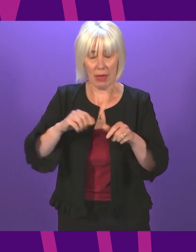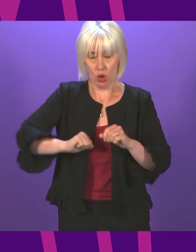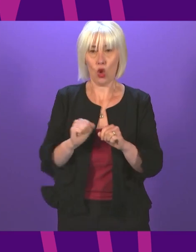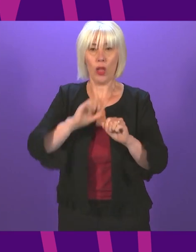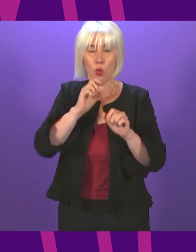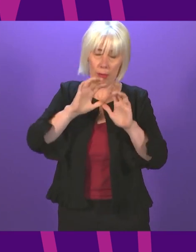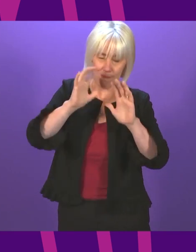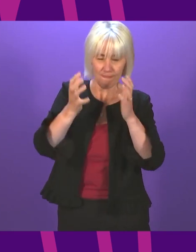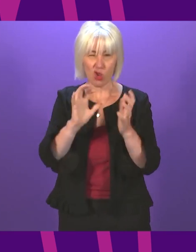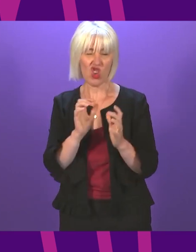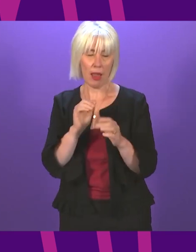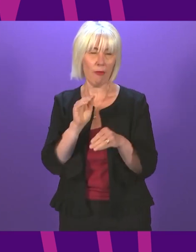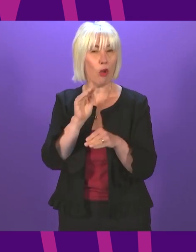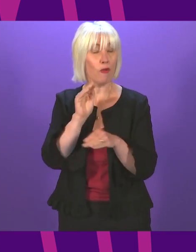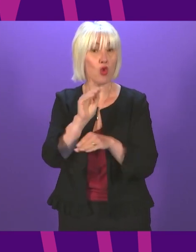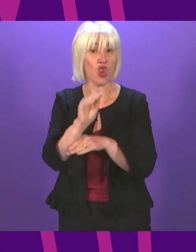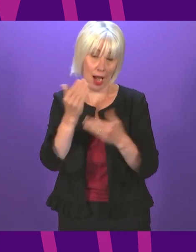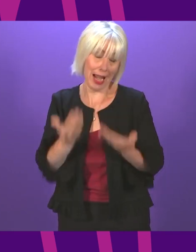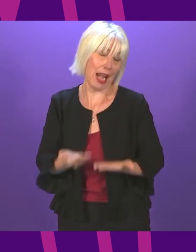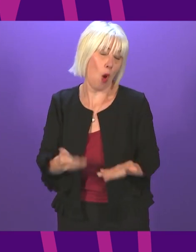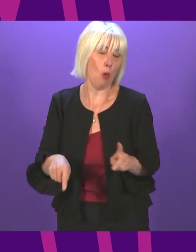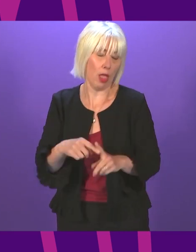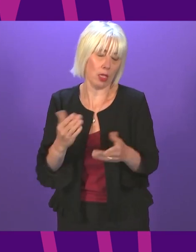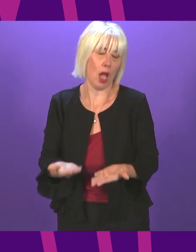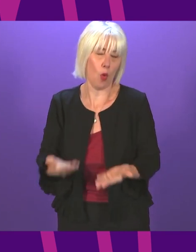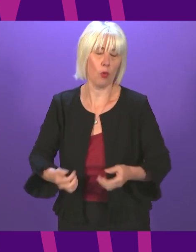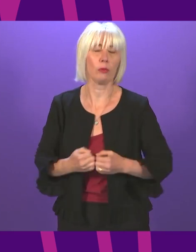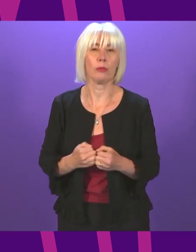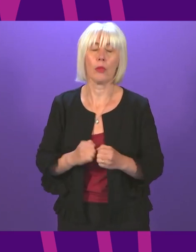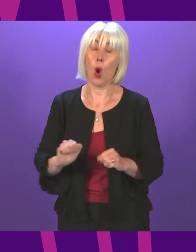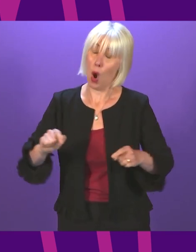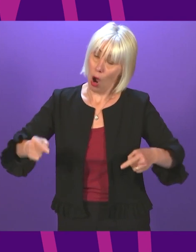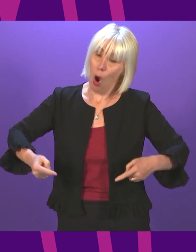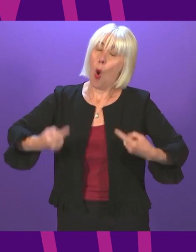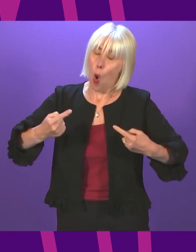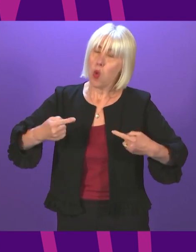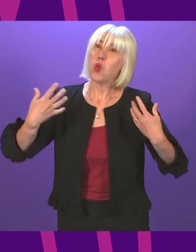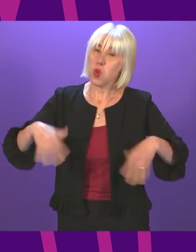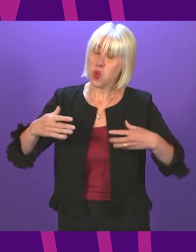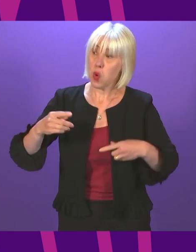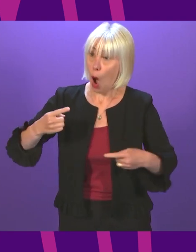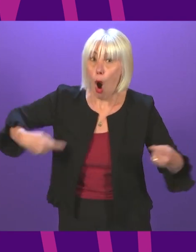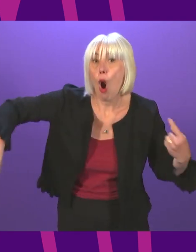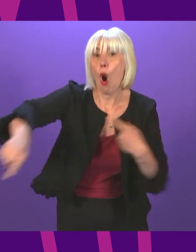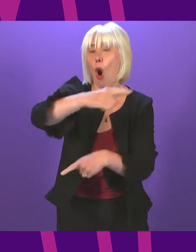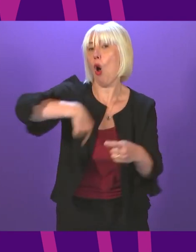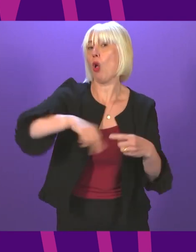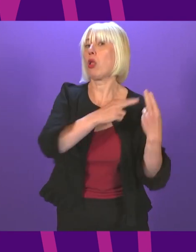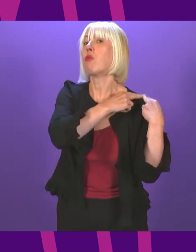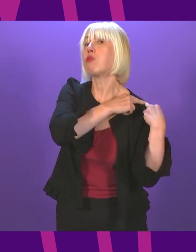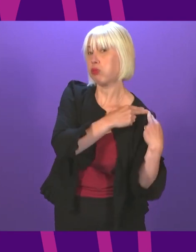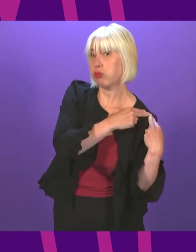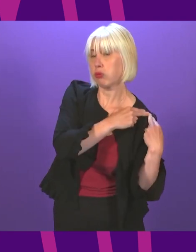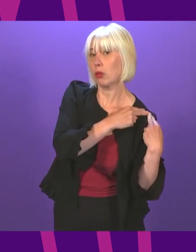the decades ahead. In the face of the magnitude of these challenges, and for this we all bear a share of responsibility, our